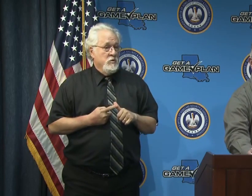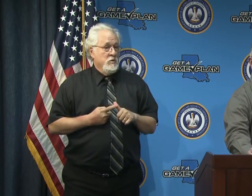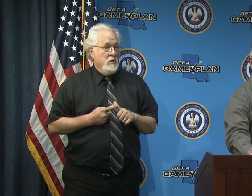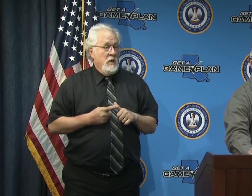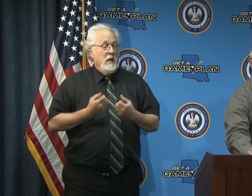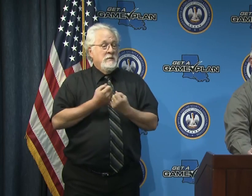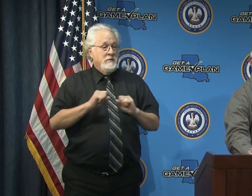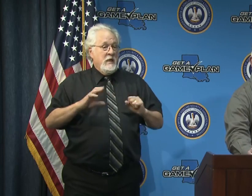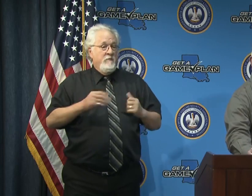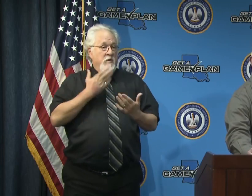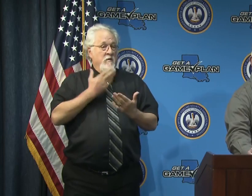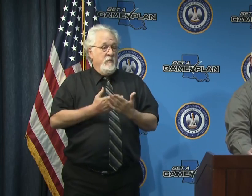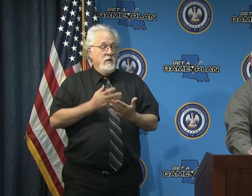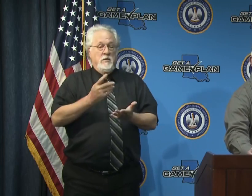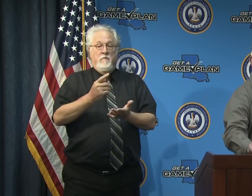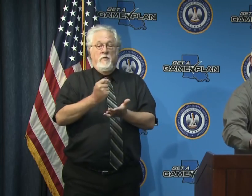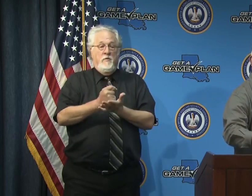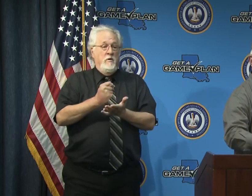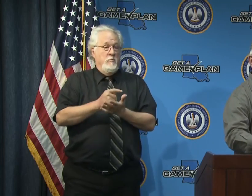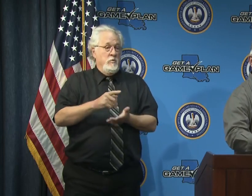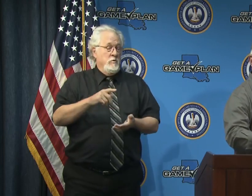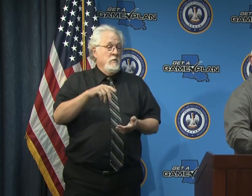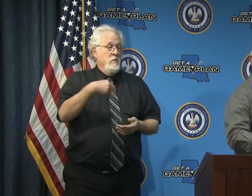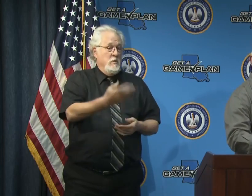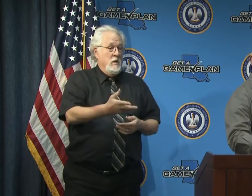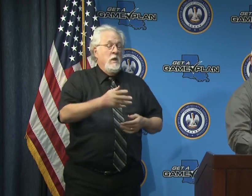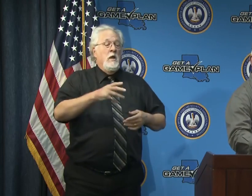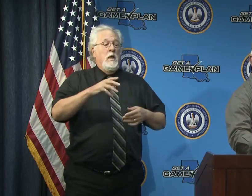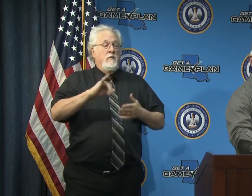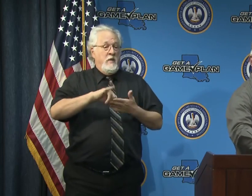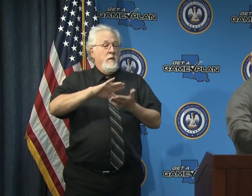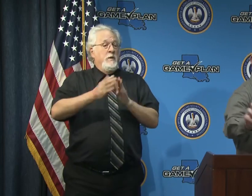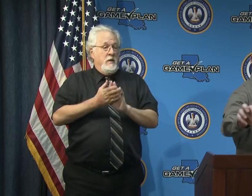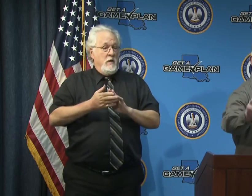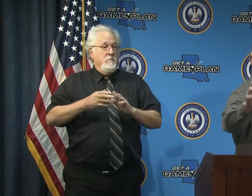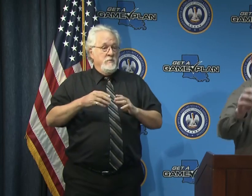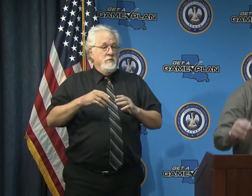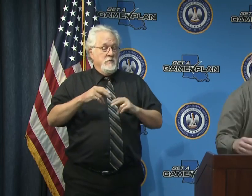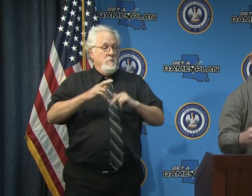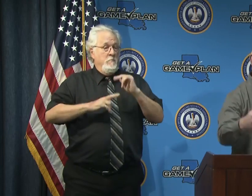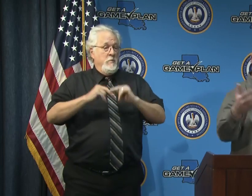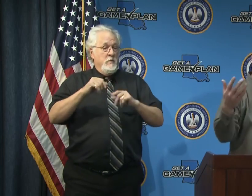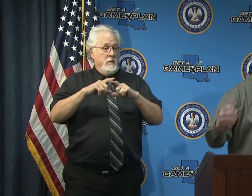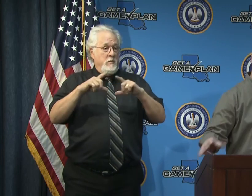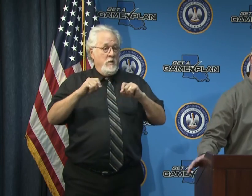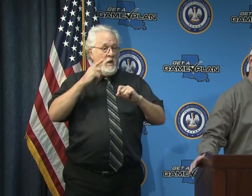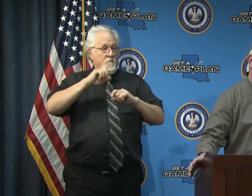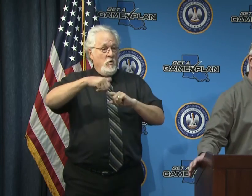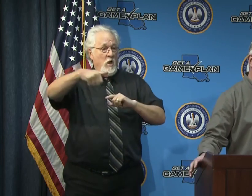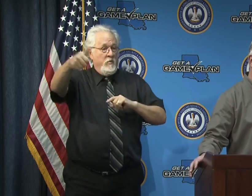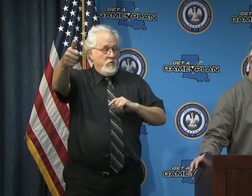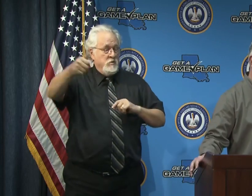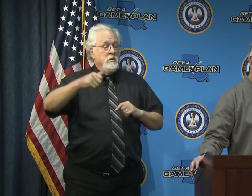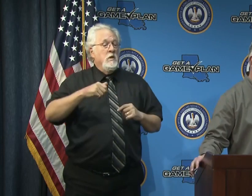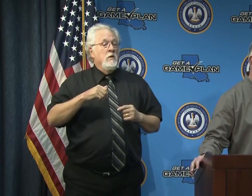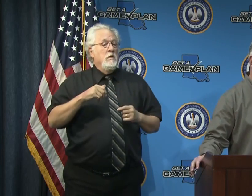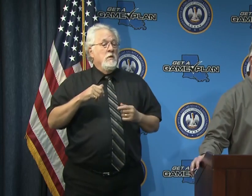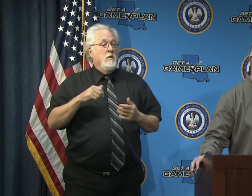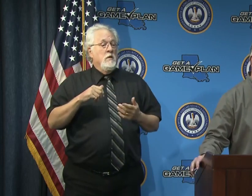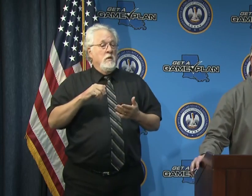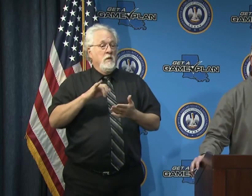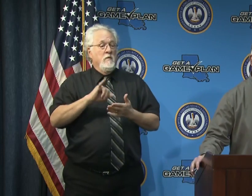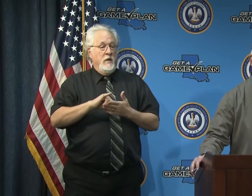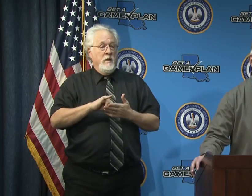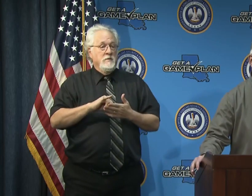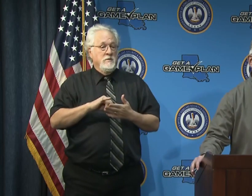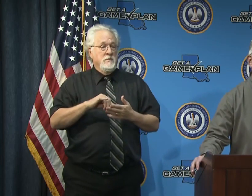safe and effective therapeutic treatment that becomes just the building block for for others and and and that's where uh where